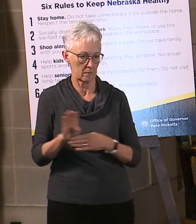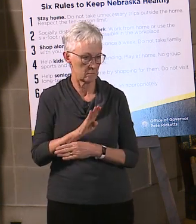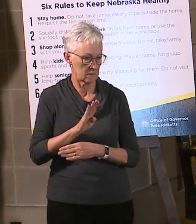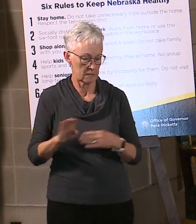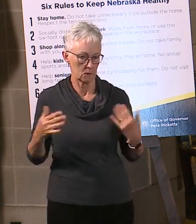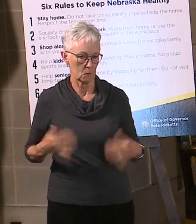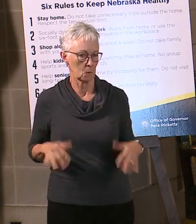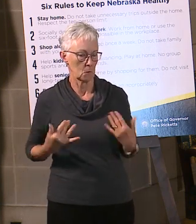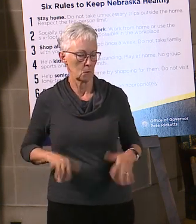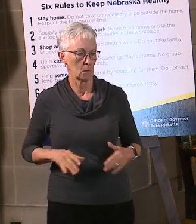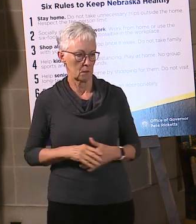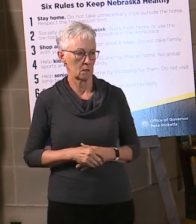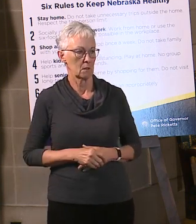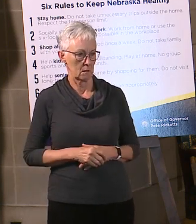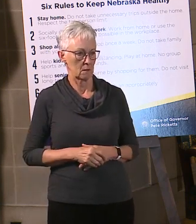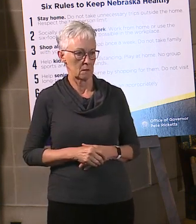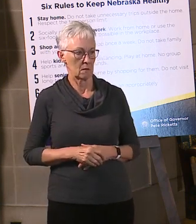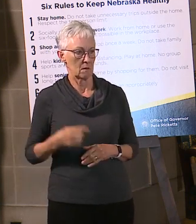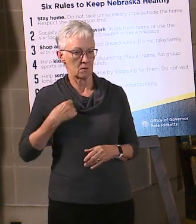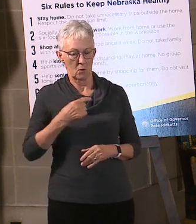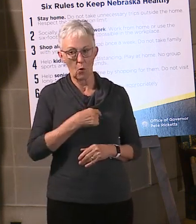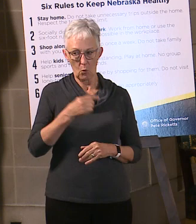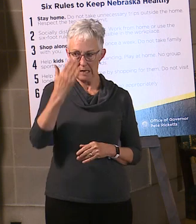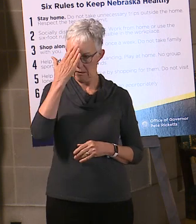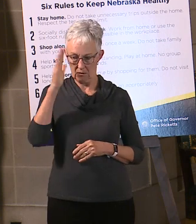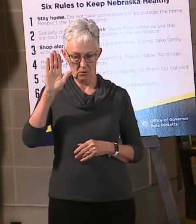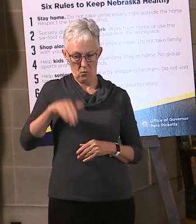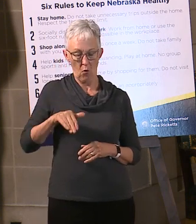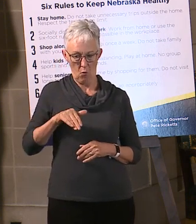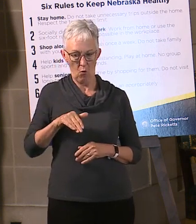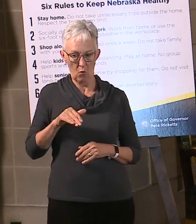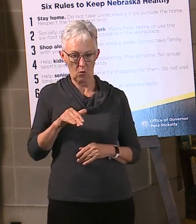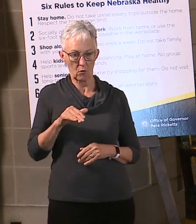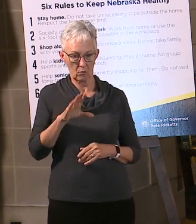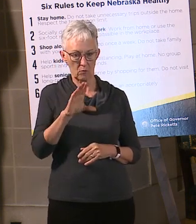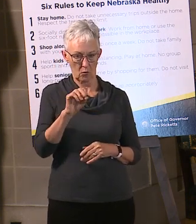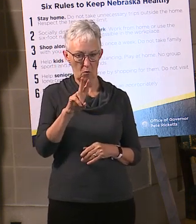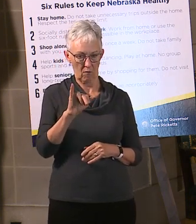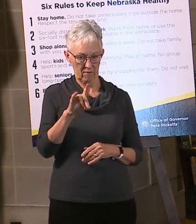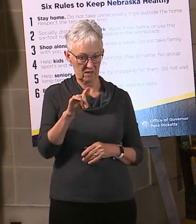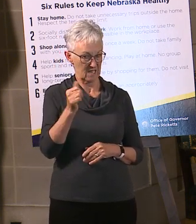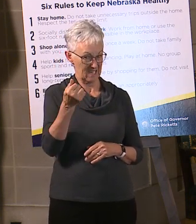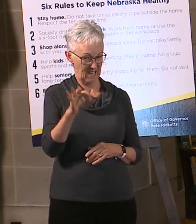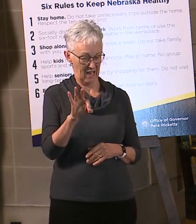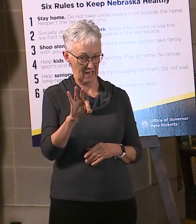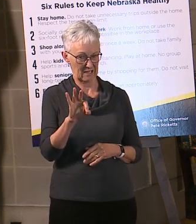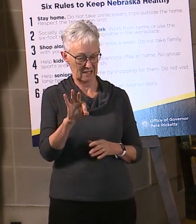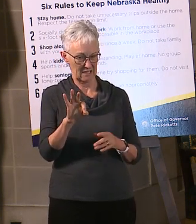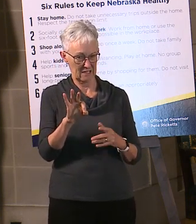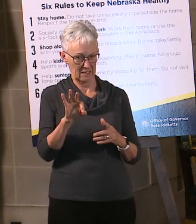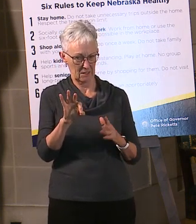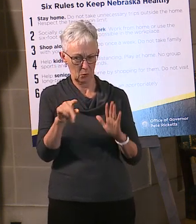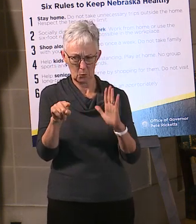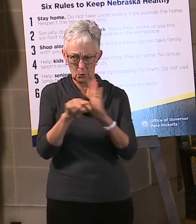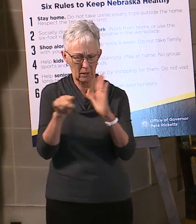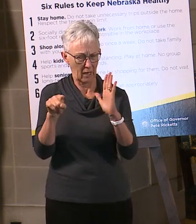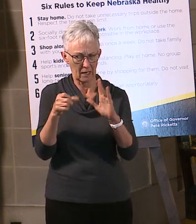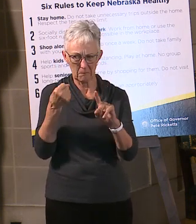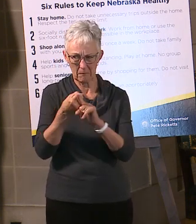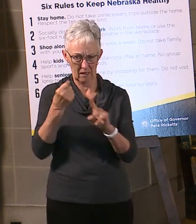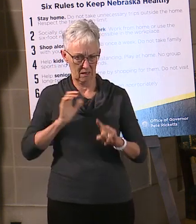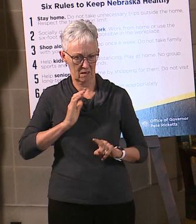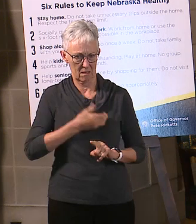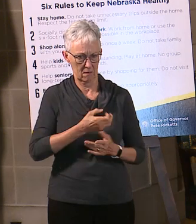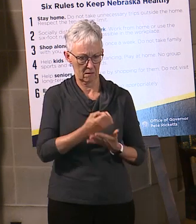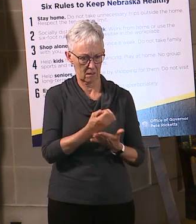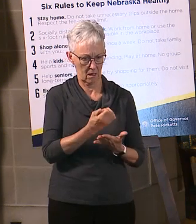all acutely aware of the negative impacts of COVID-19 on the economy, the survey shows that